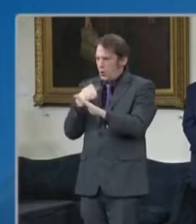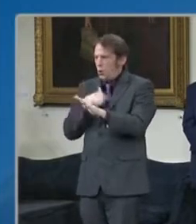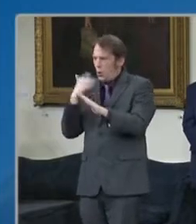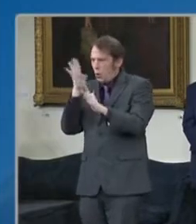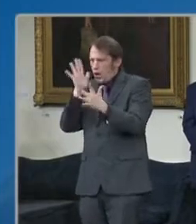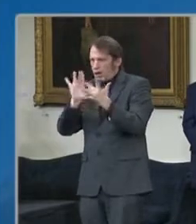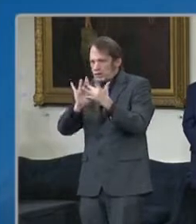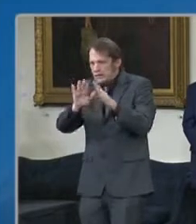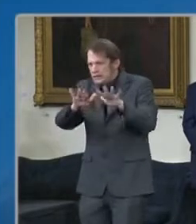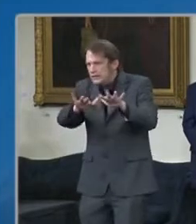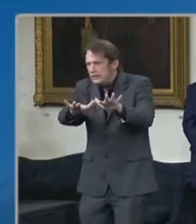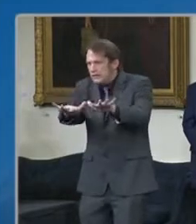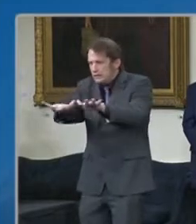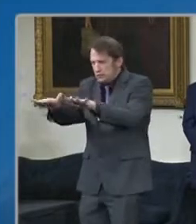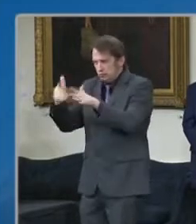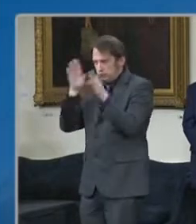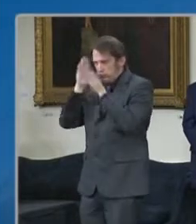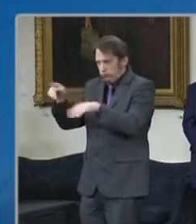means necessary.